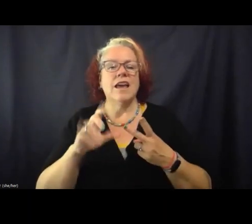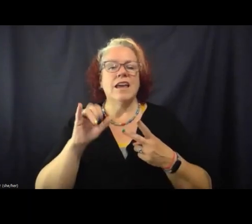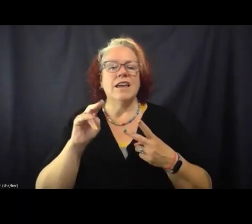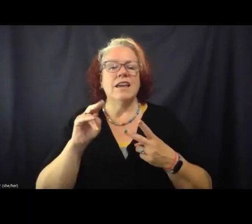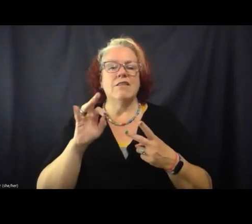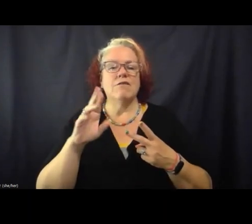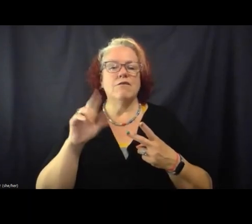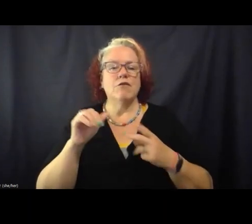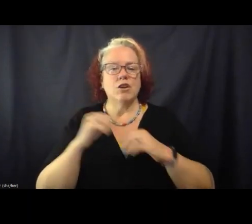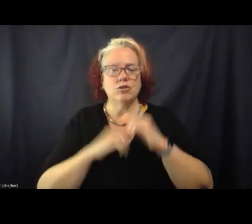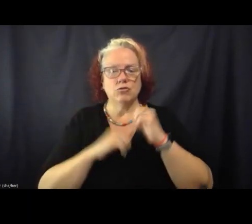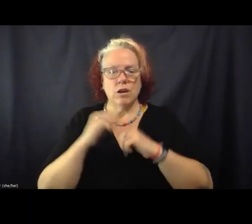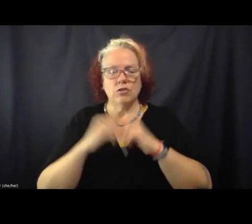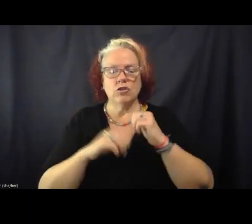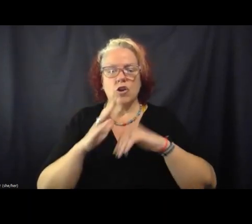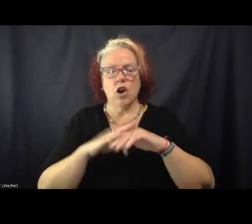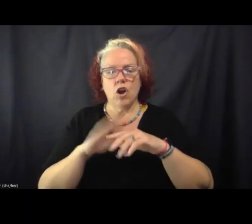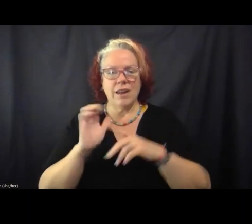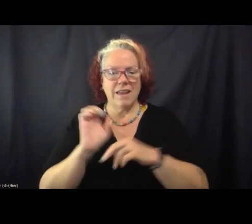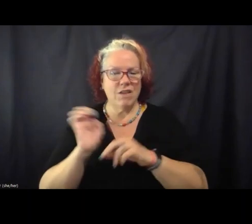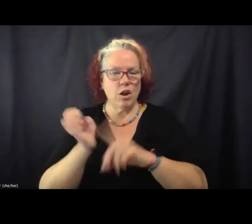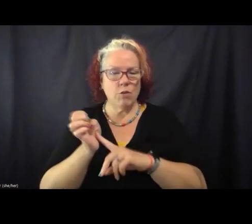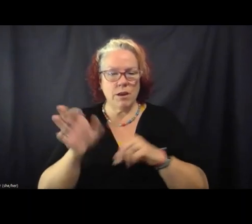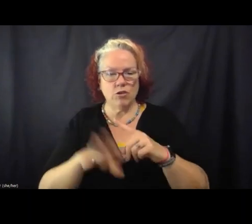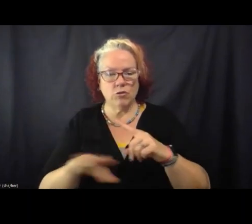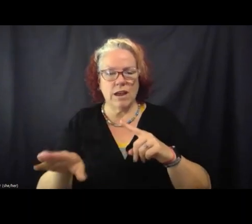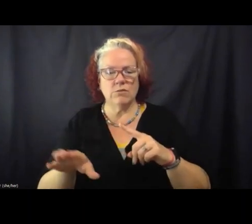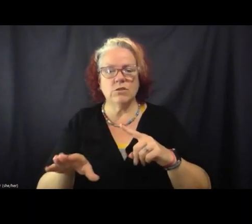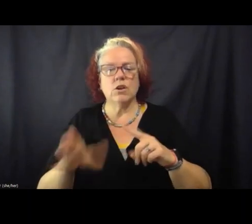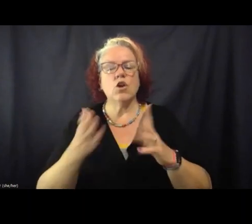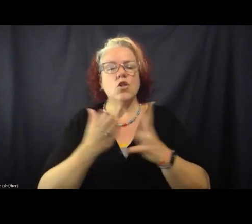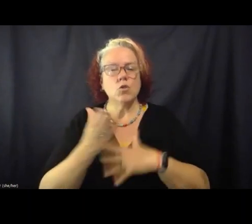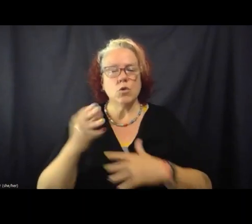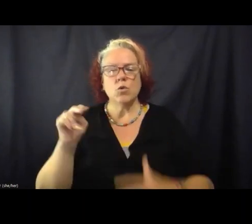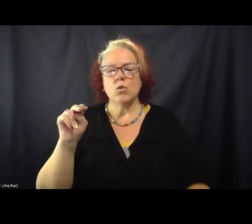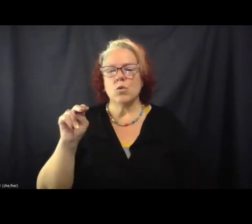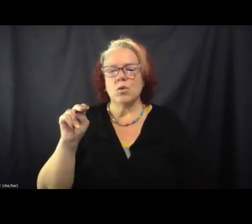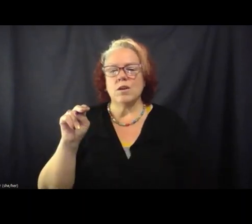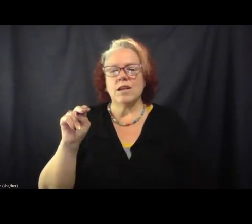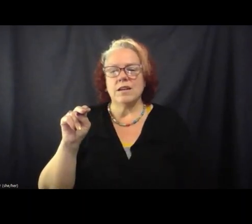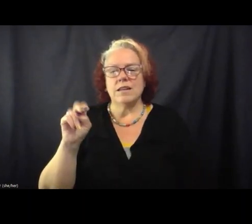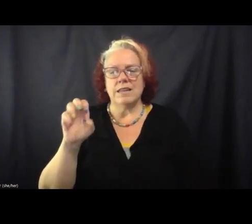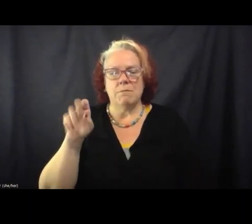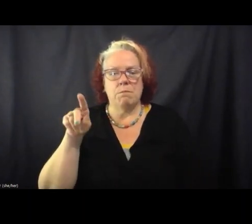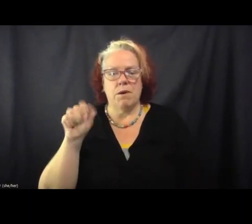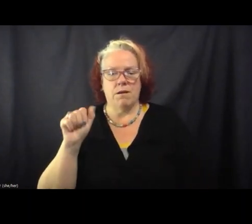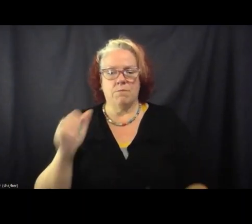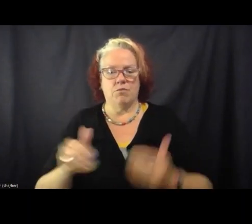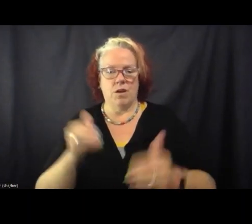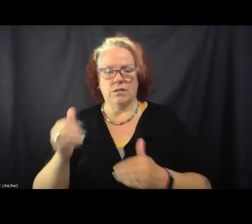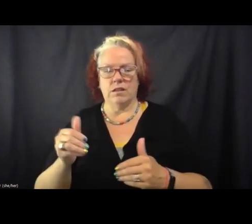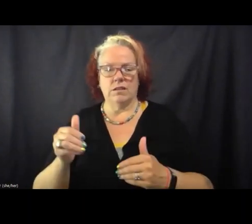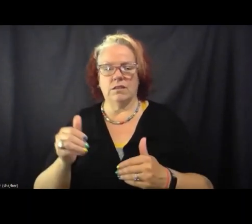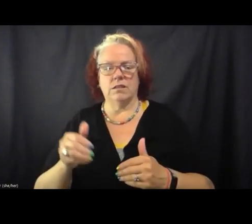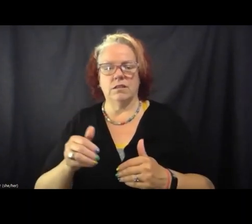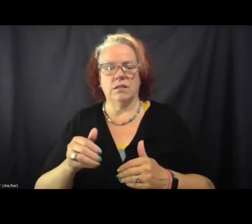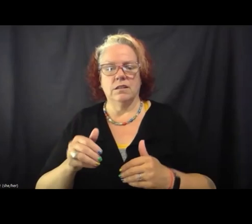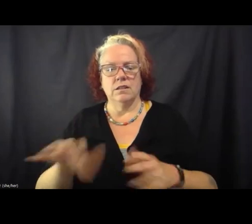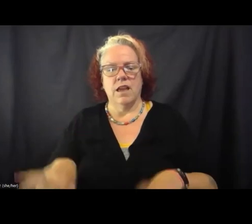grounds through the NEPA process. And they kind of took that strategy, forged in environmental